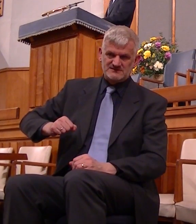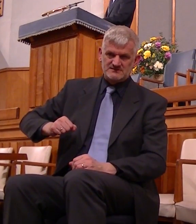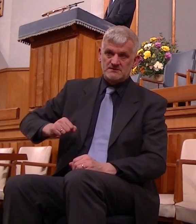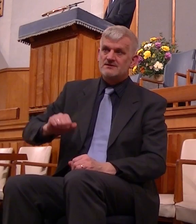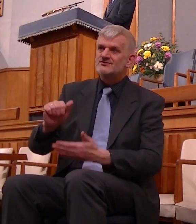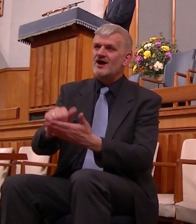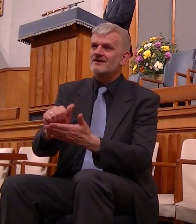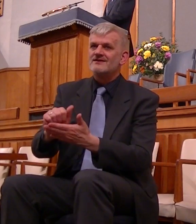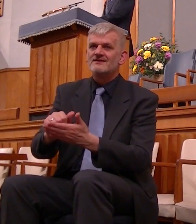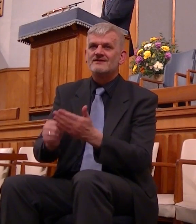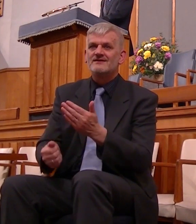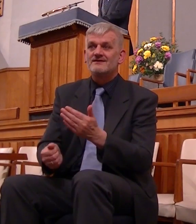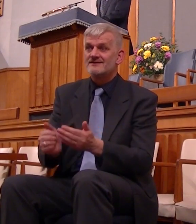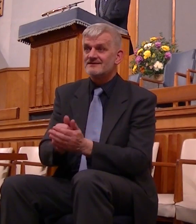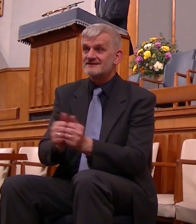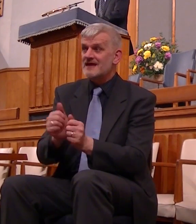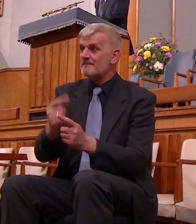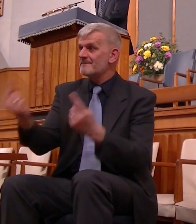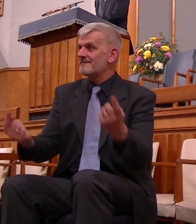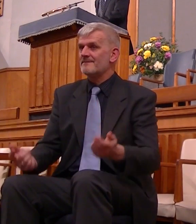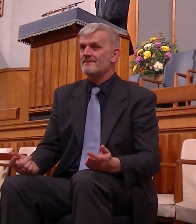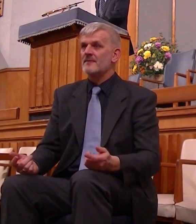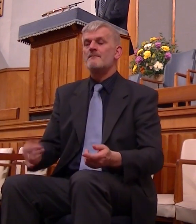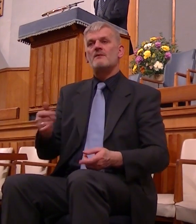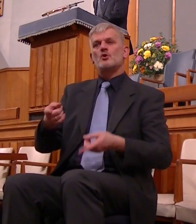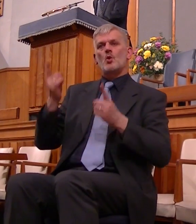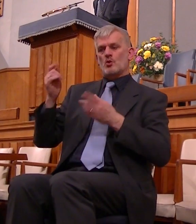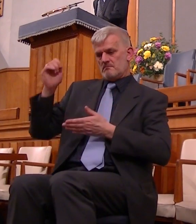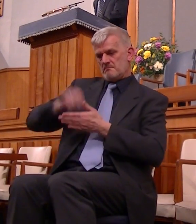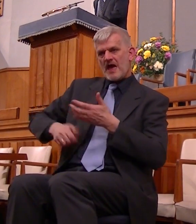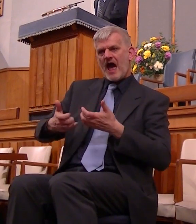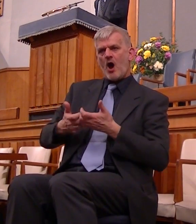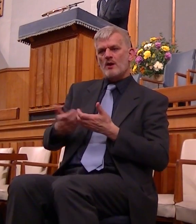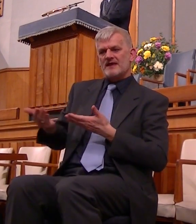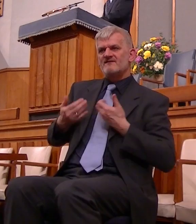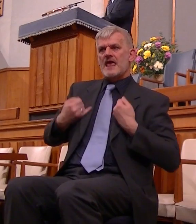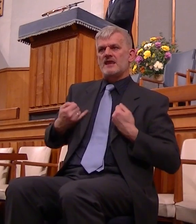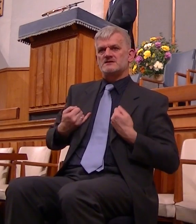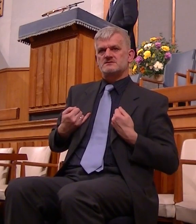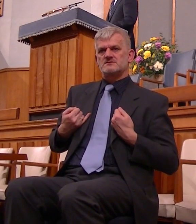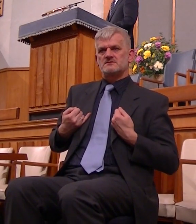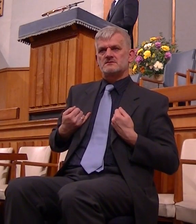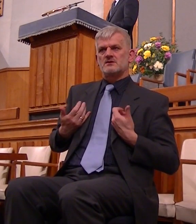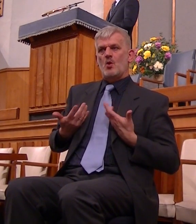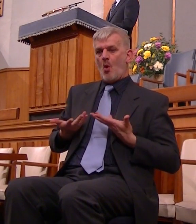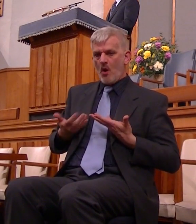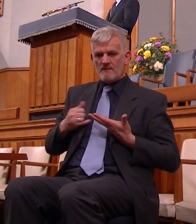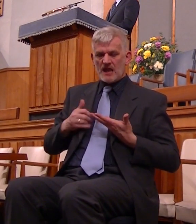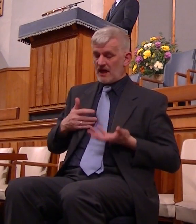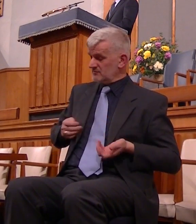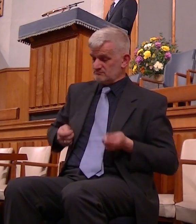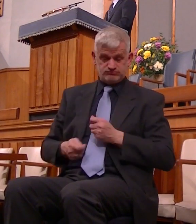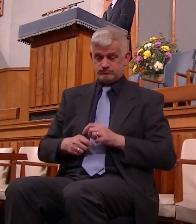that's true maybe God chastises us by seeing an illness or turning our world upside down